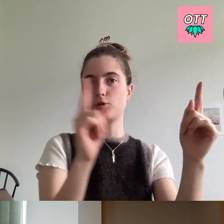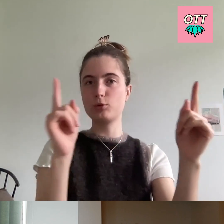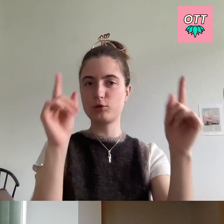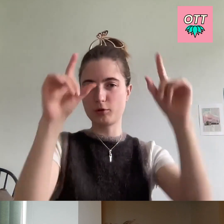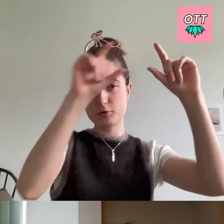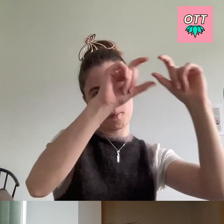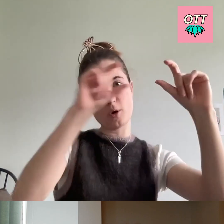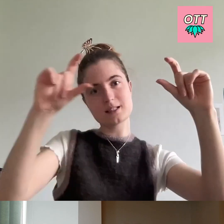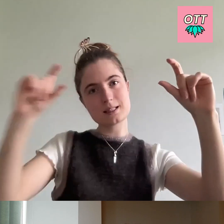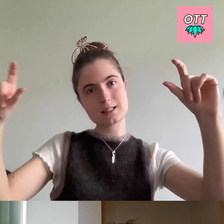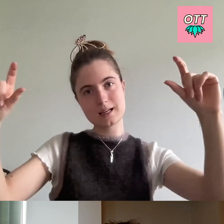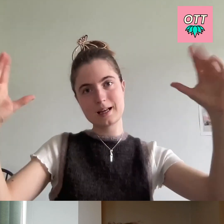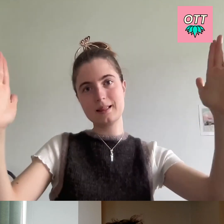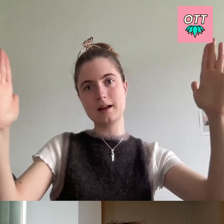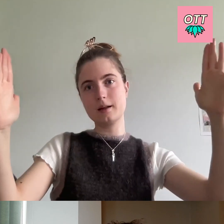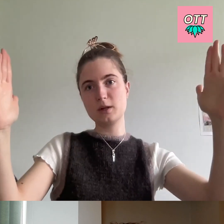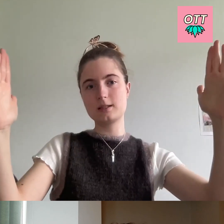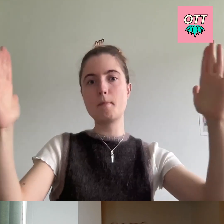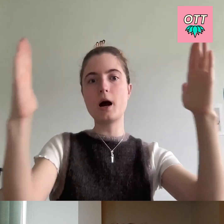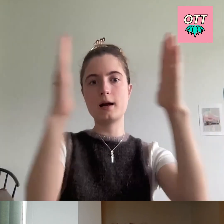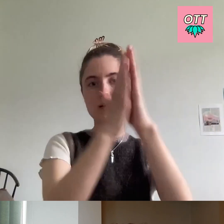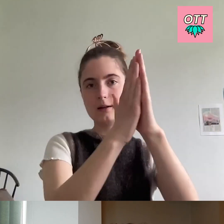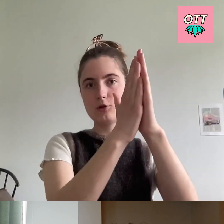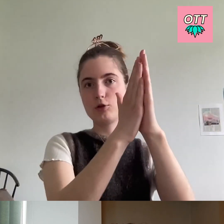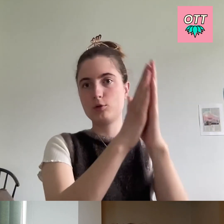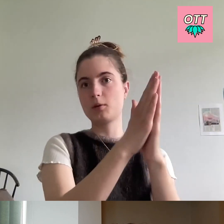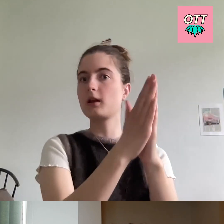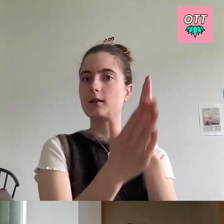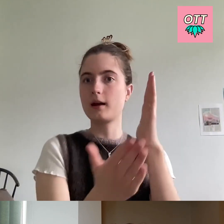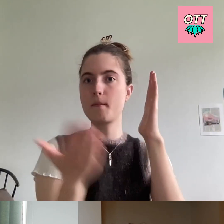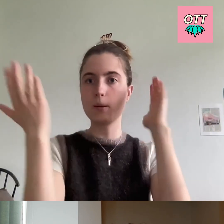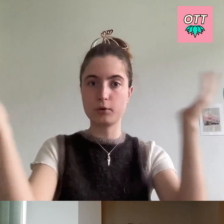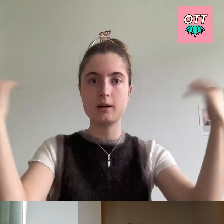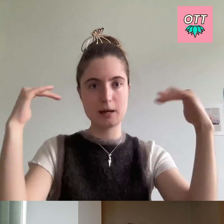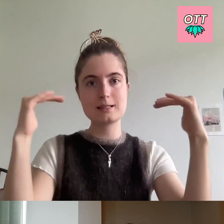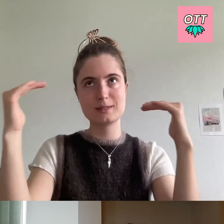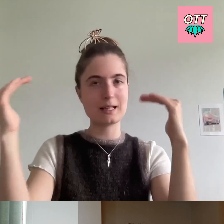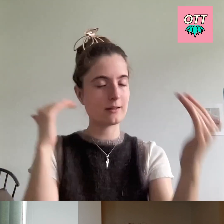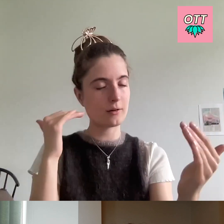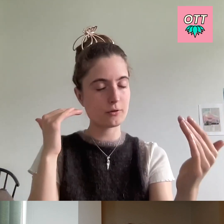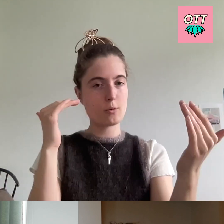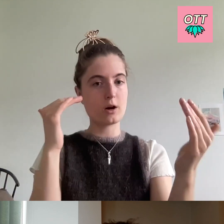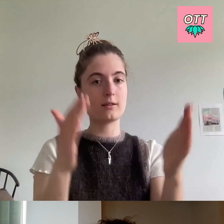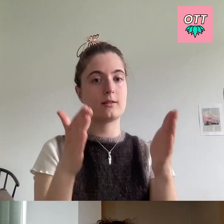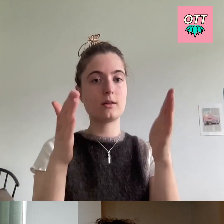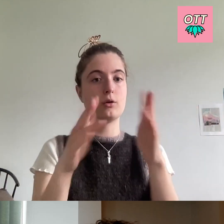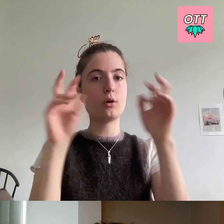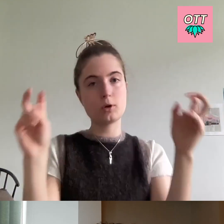sort of points that is compiled into something that my brain makes sense of. Whereas the normal